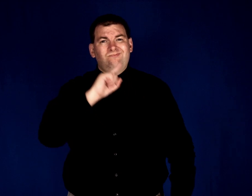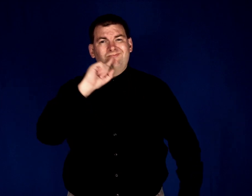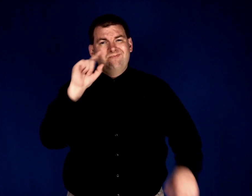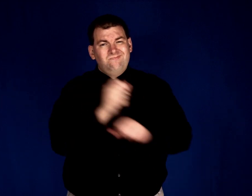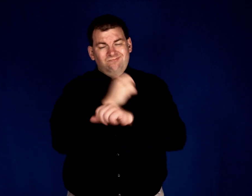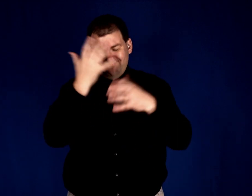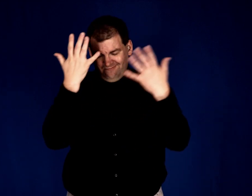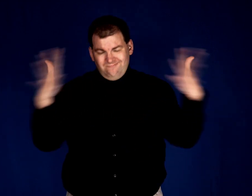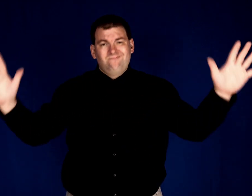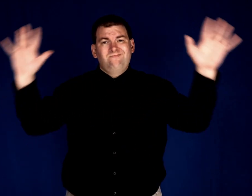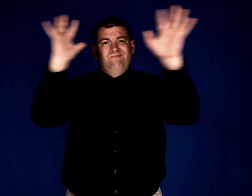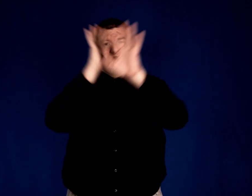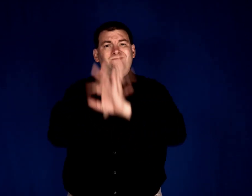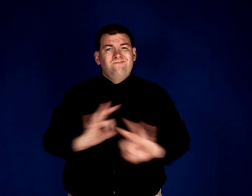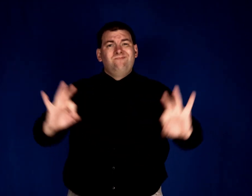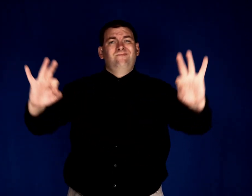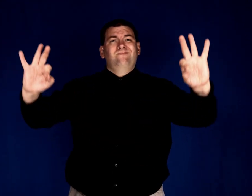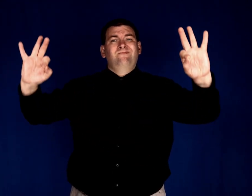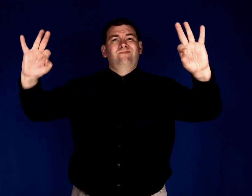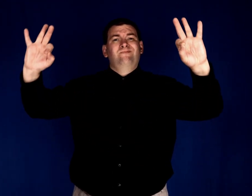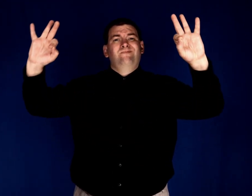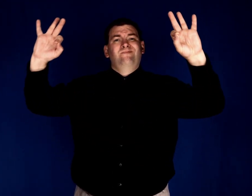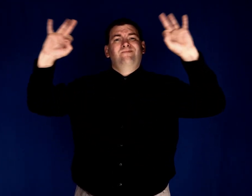just been set free